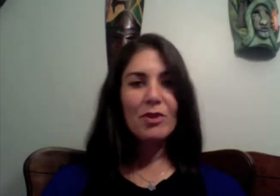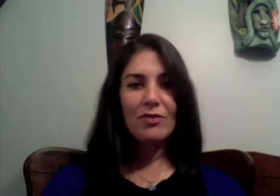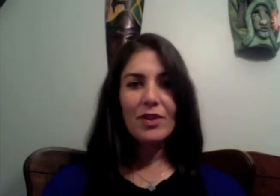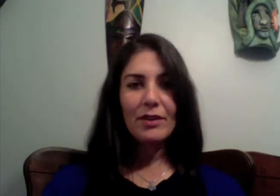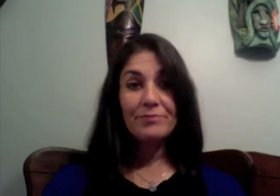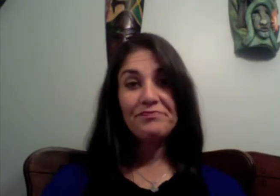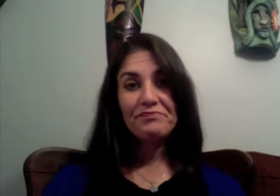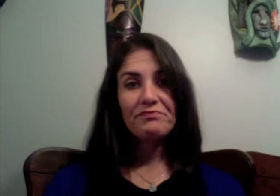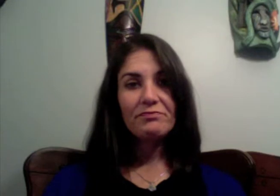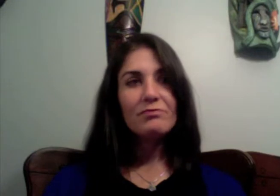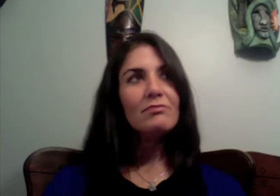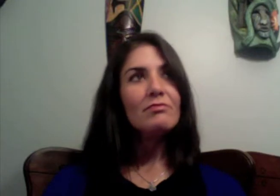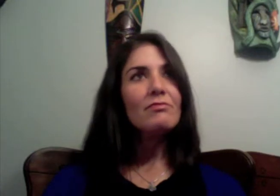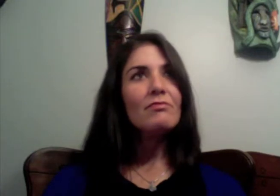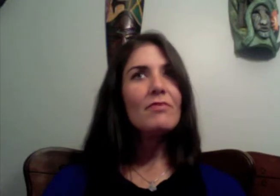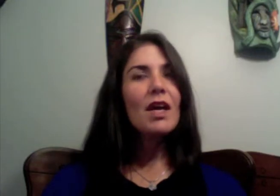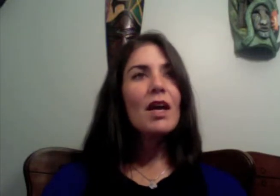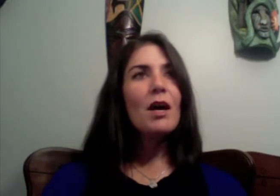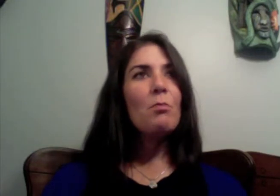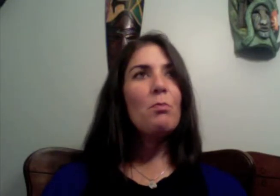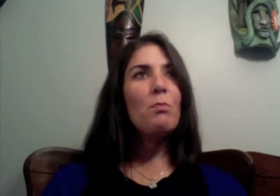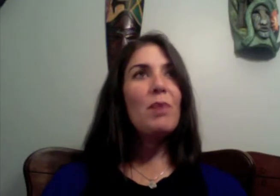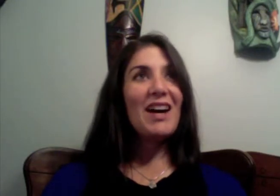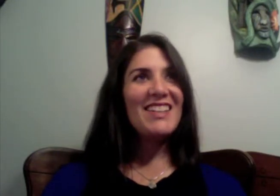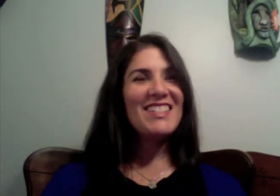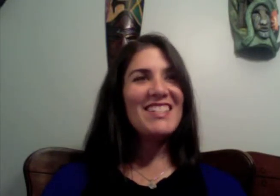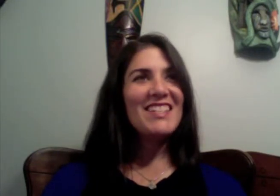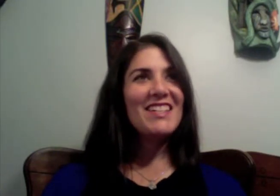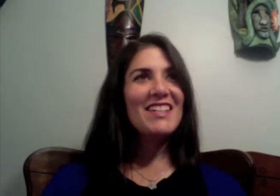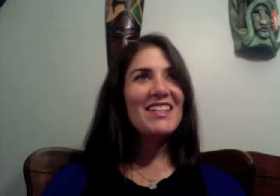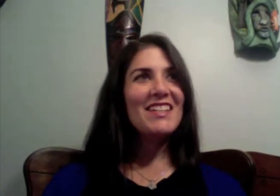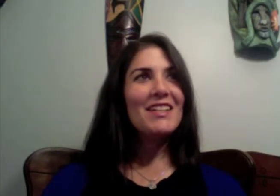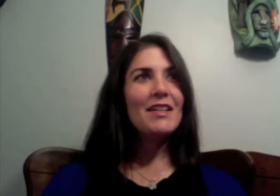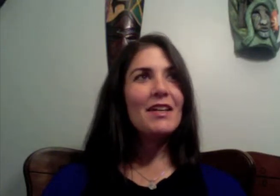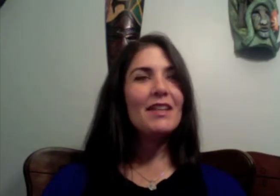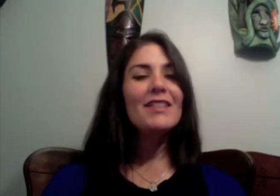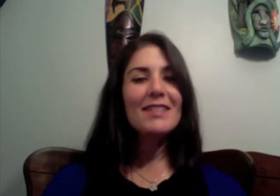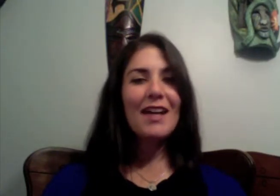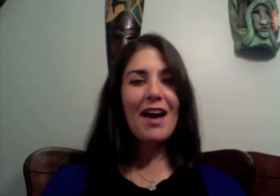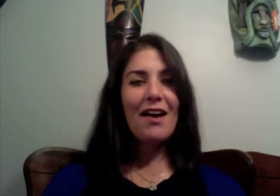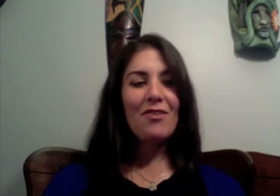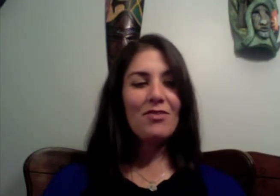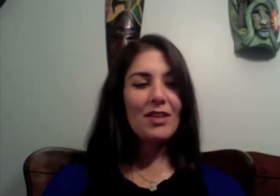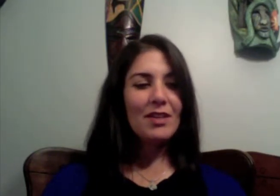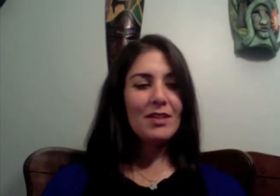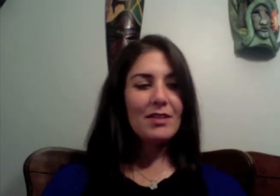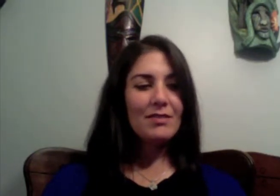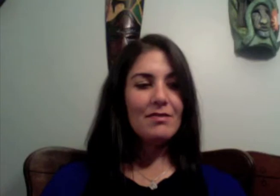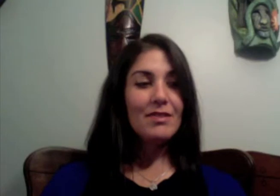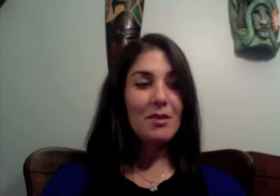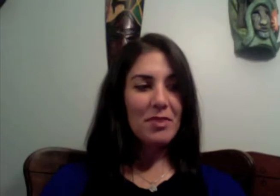of fear but at least I have something